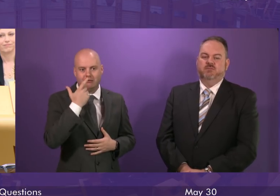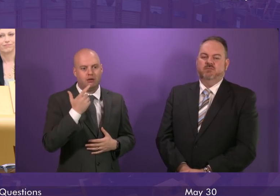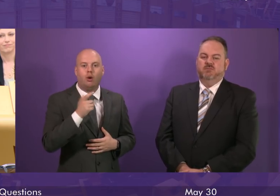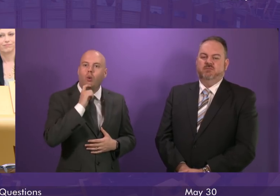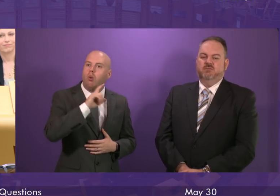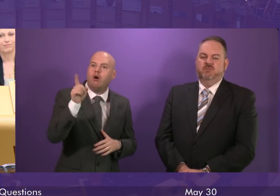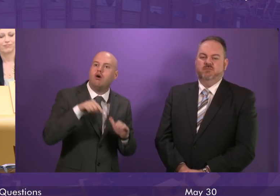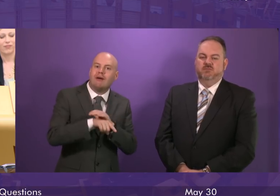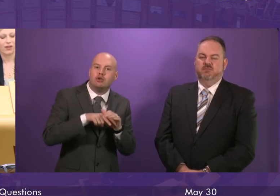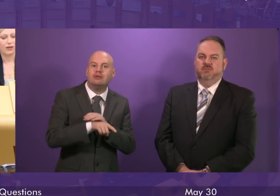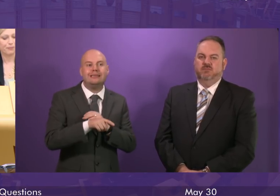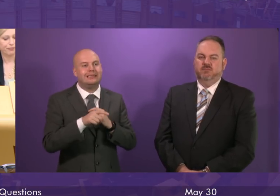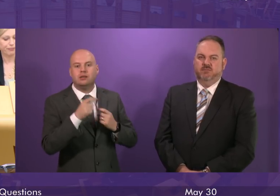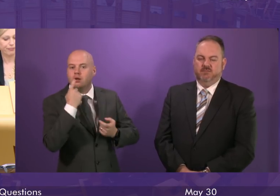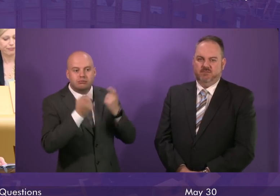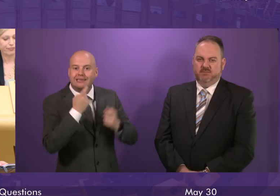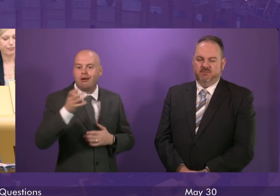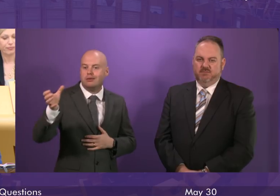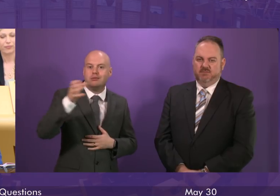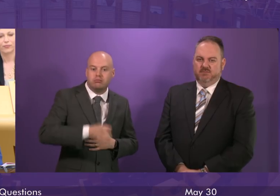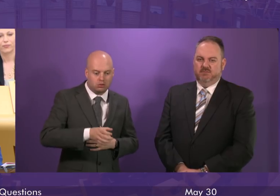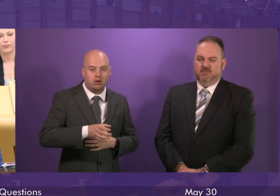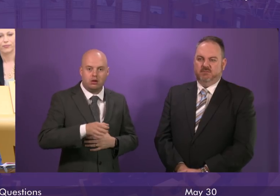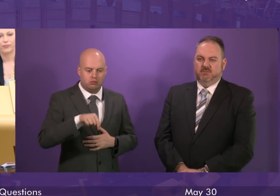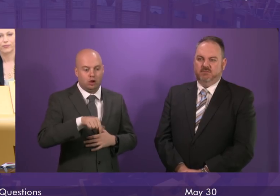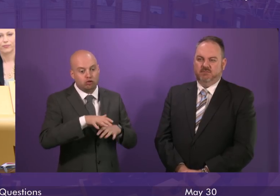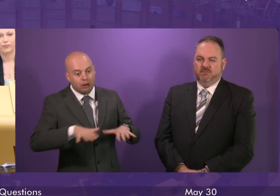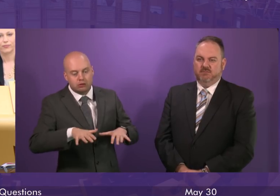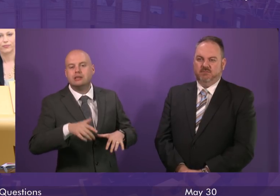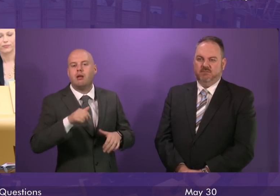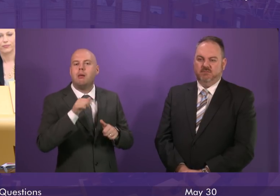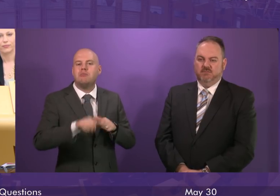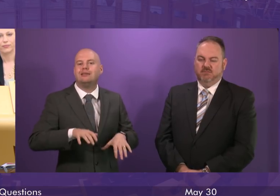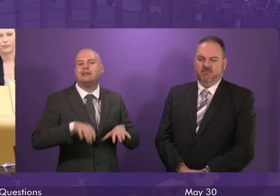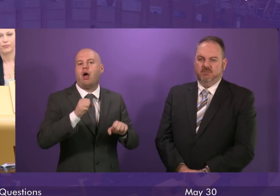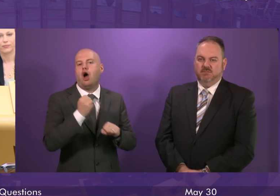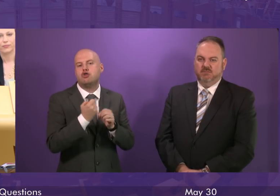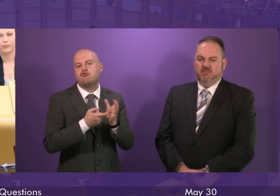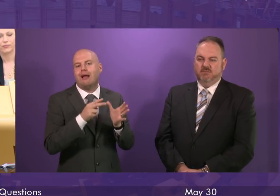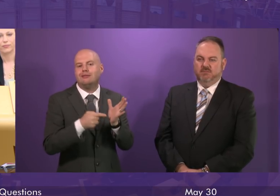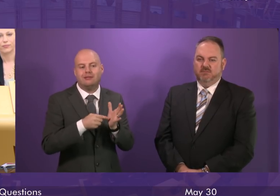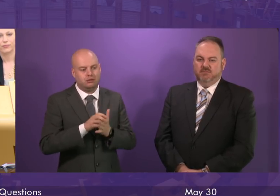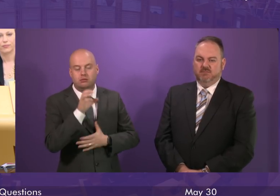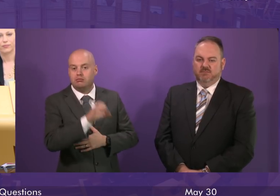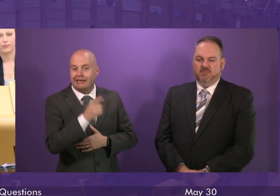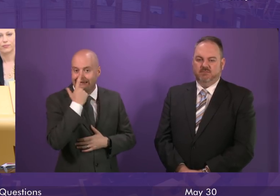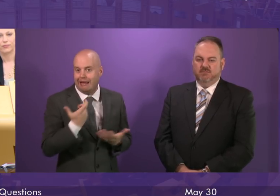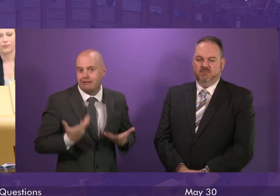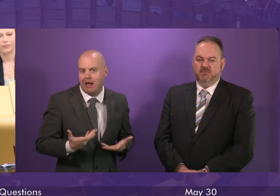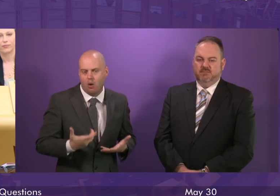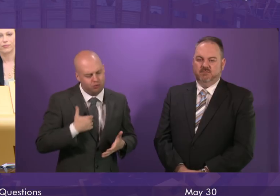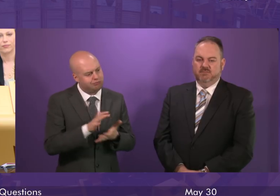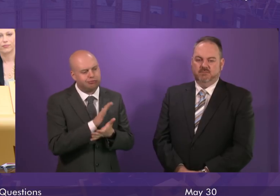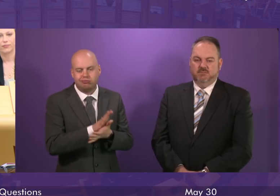asylum seekers who have children. We had to discuss that with the UK Government, given their policy of not allowing people in those